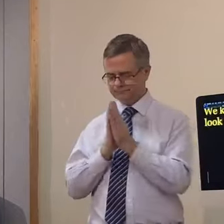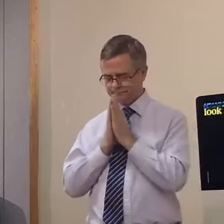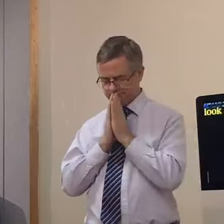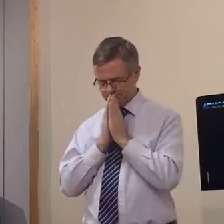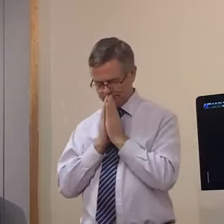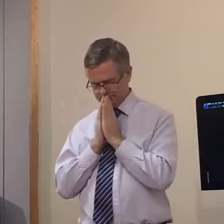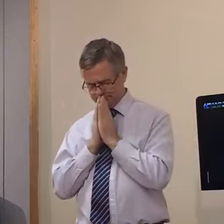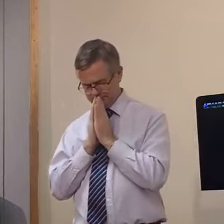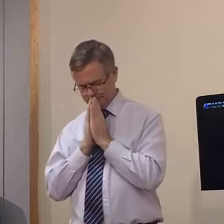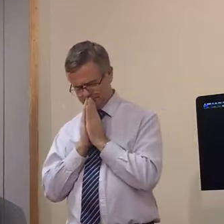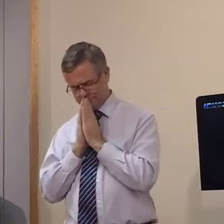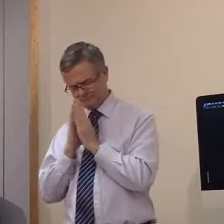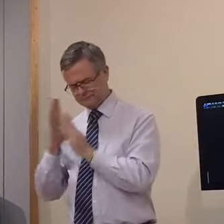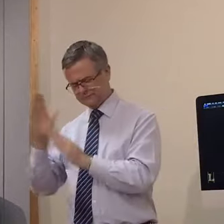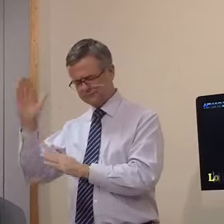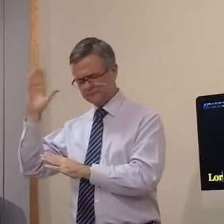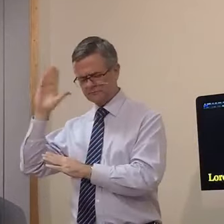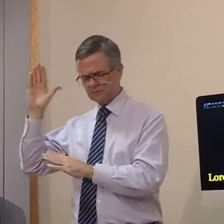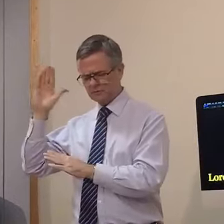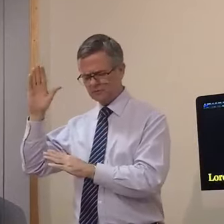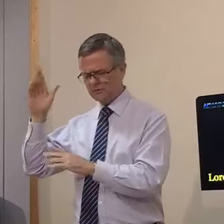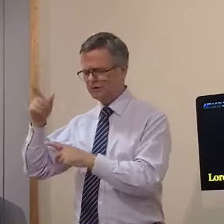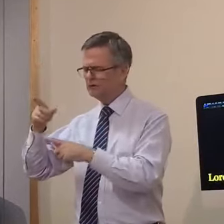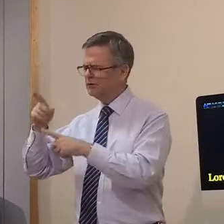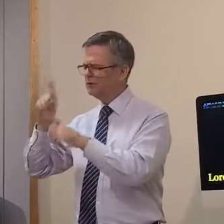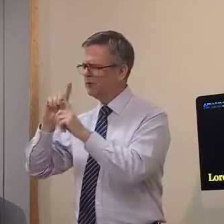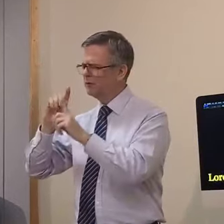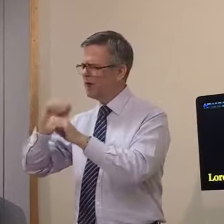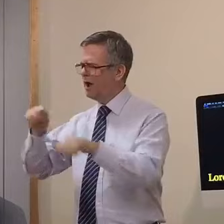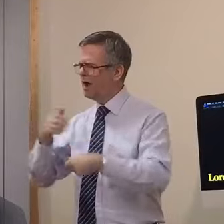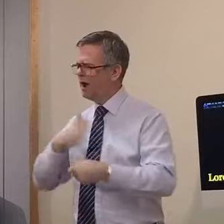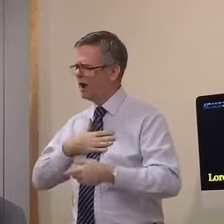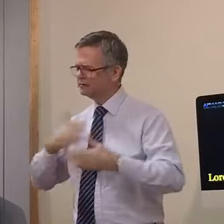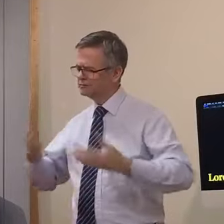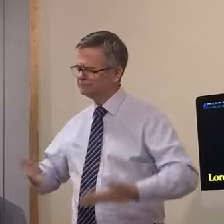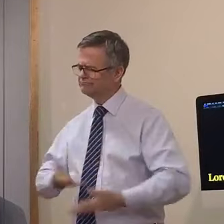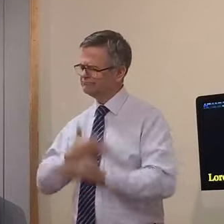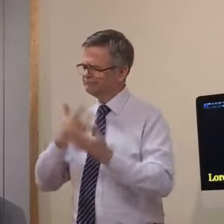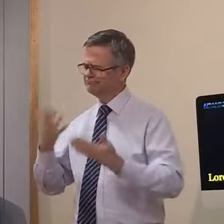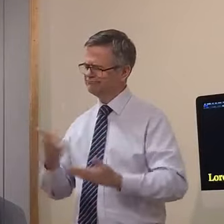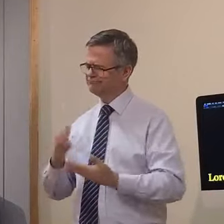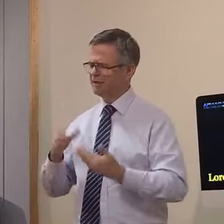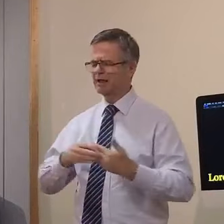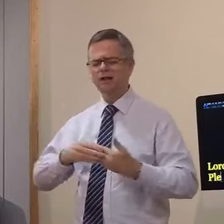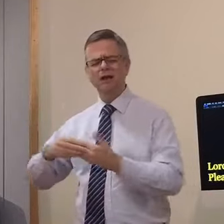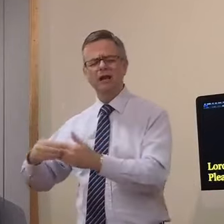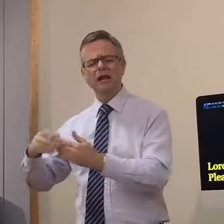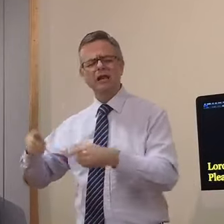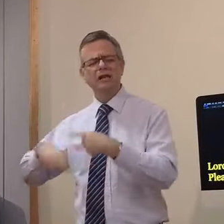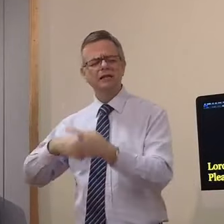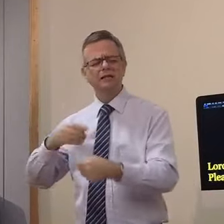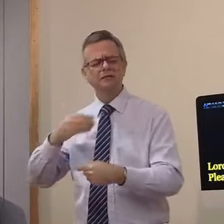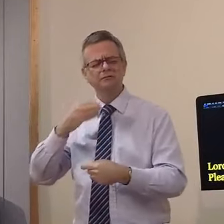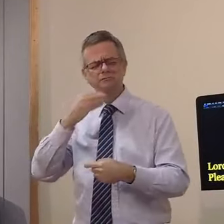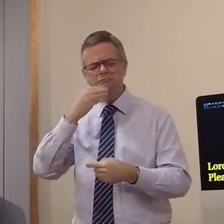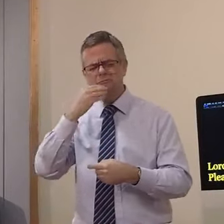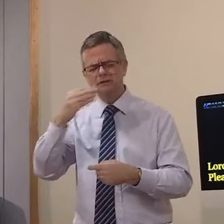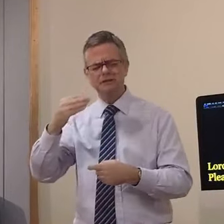all Lord stir our hearts and lead us forward we ask and ever deepen our